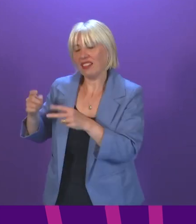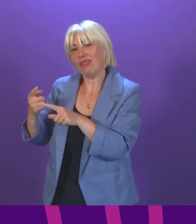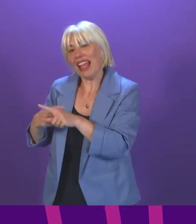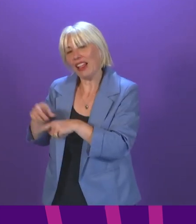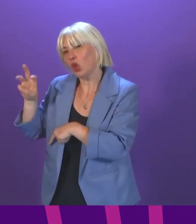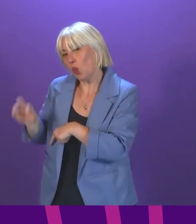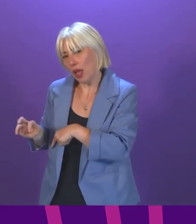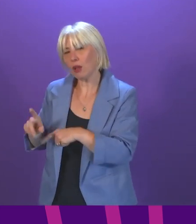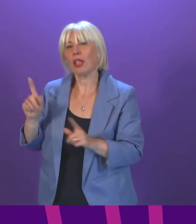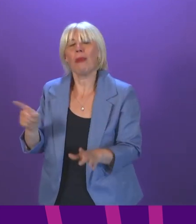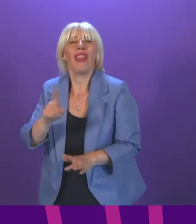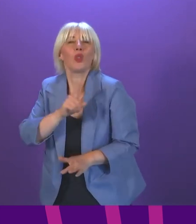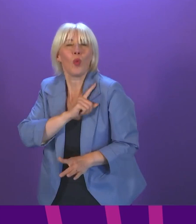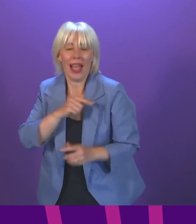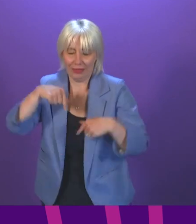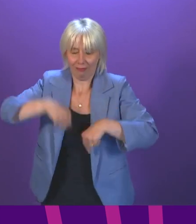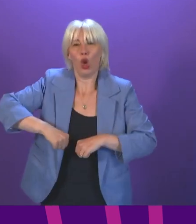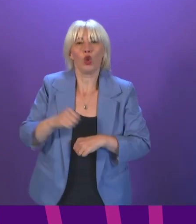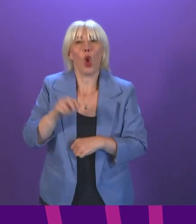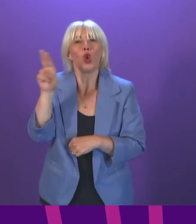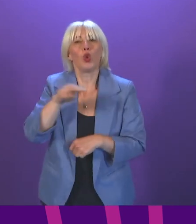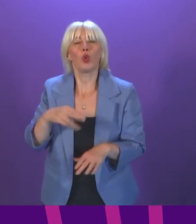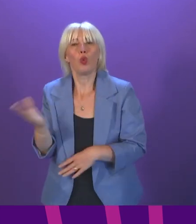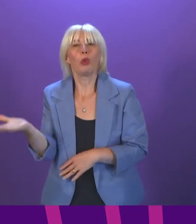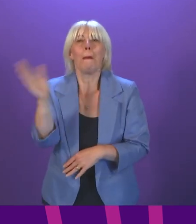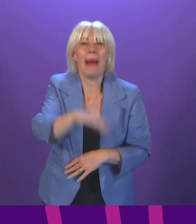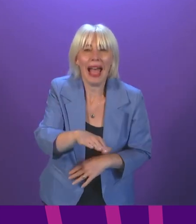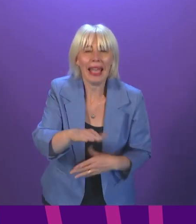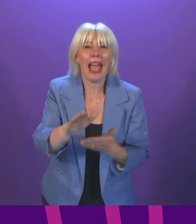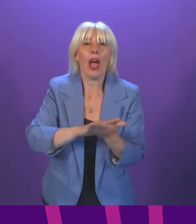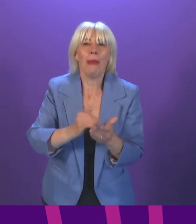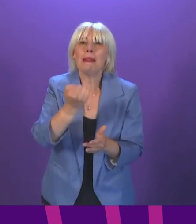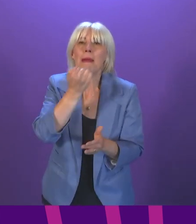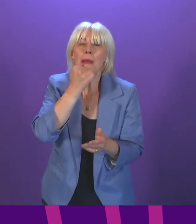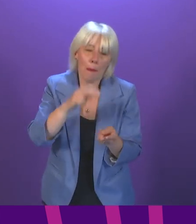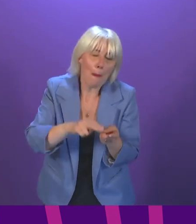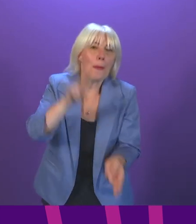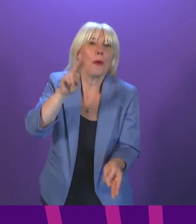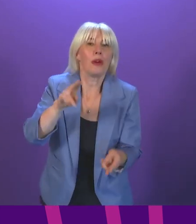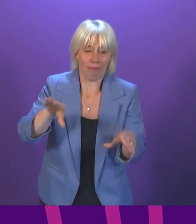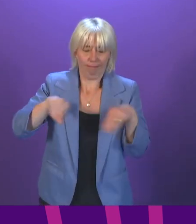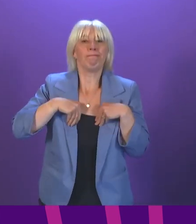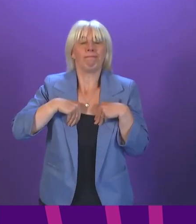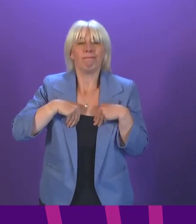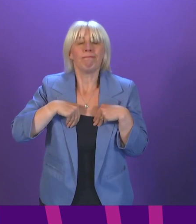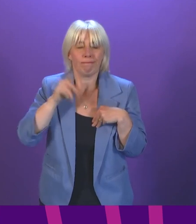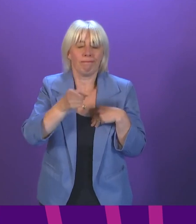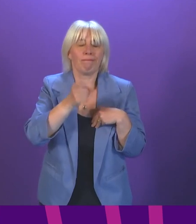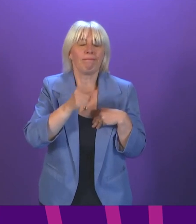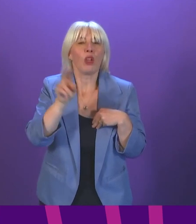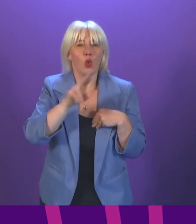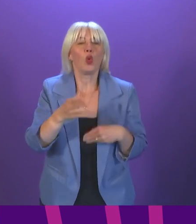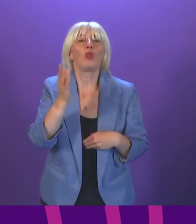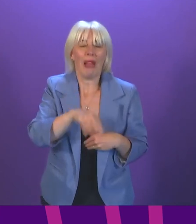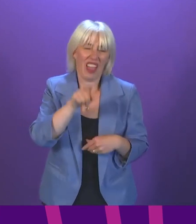fact that since around the time of our schools returning, our levels of infection have also been higher. And that is the key fundamental